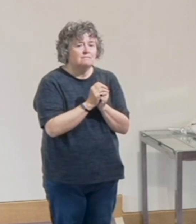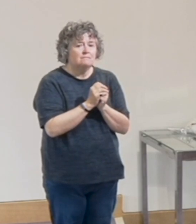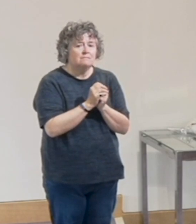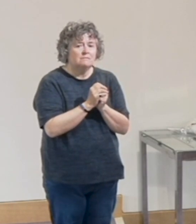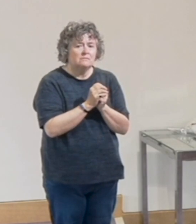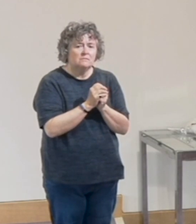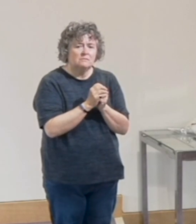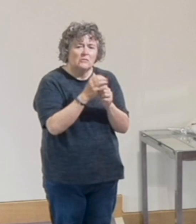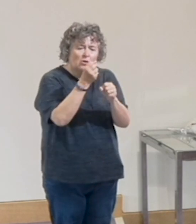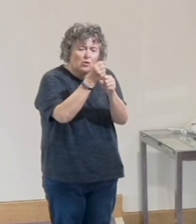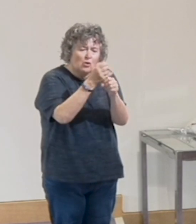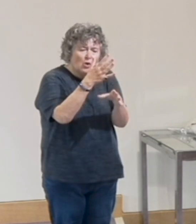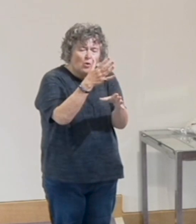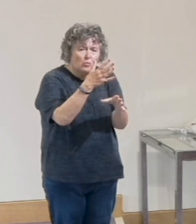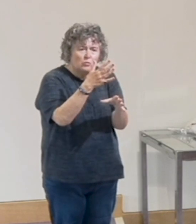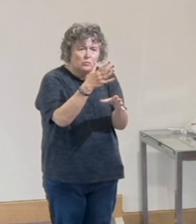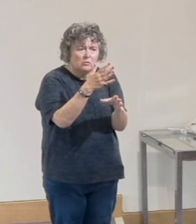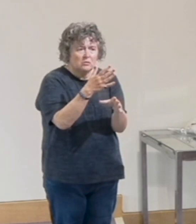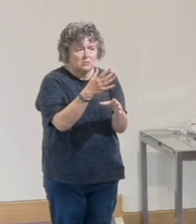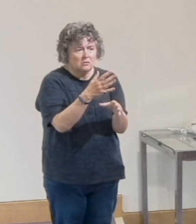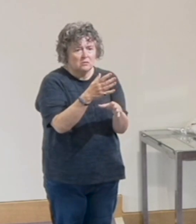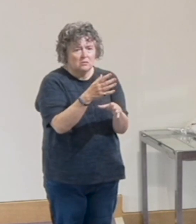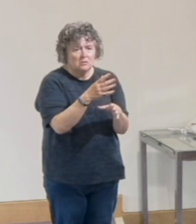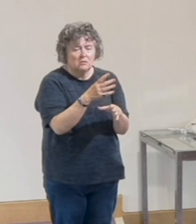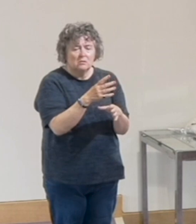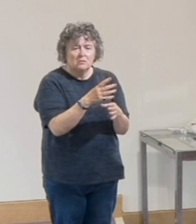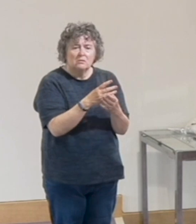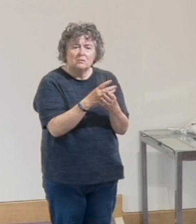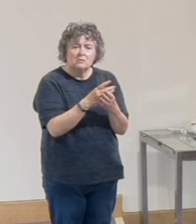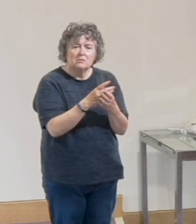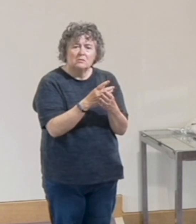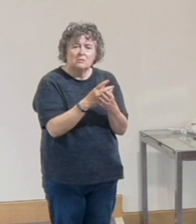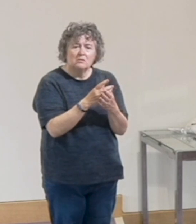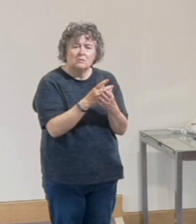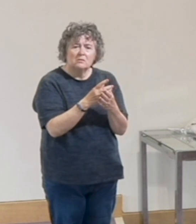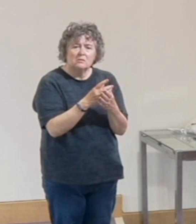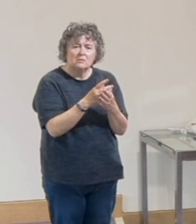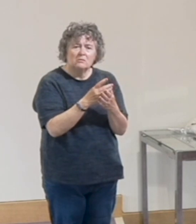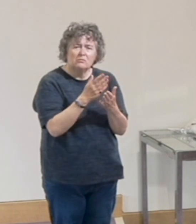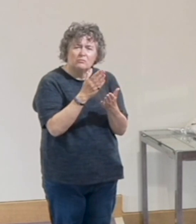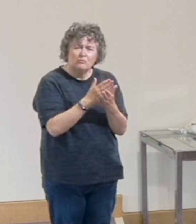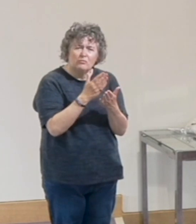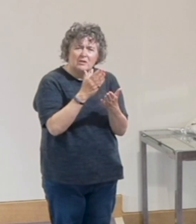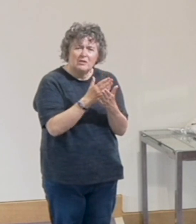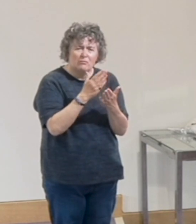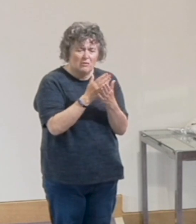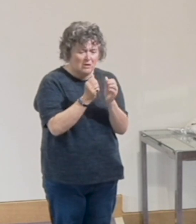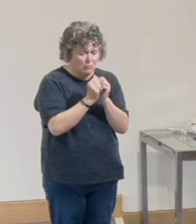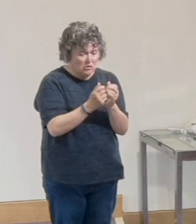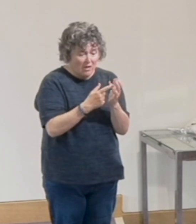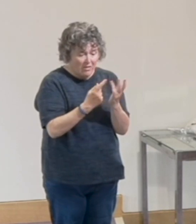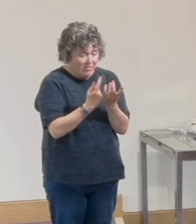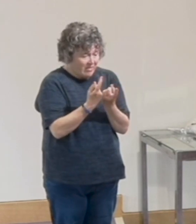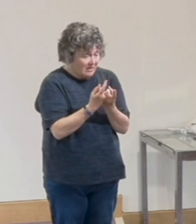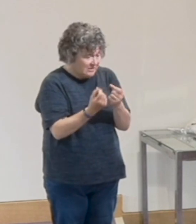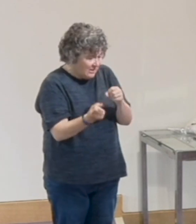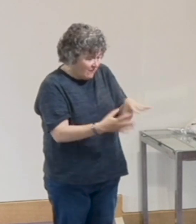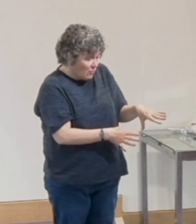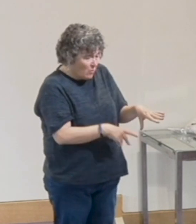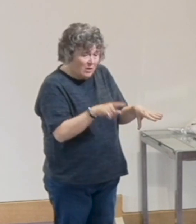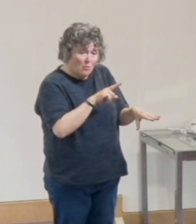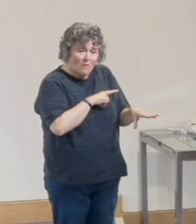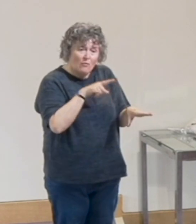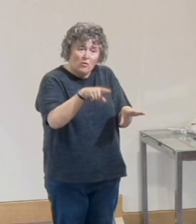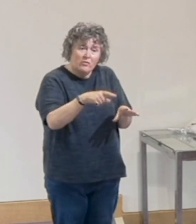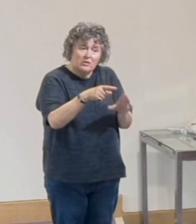things that people sold everything to buy. It's that precious. Give everything else away for these things. This golden